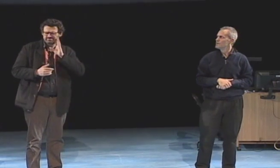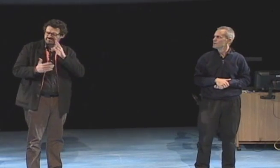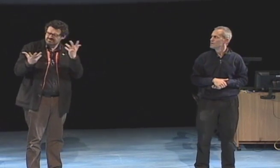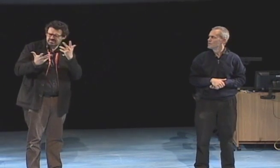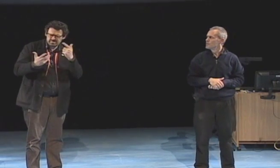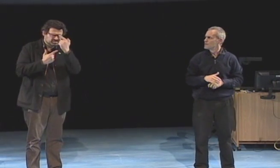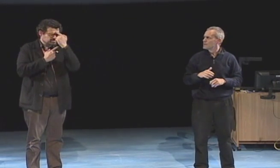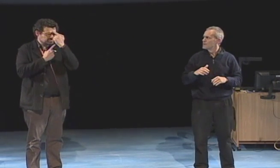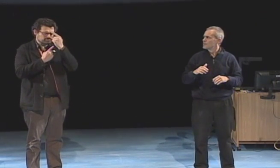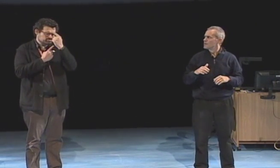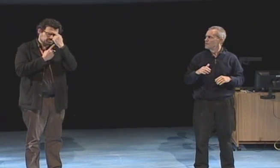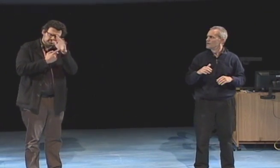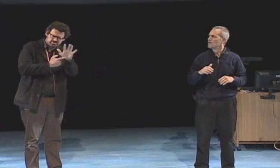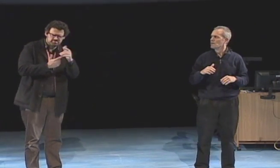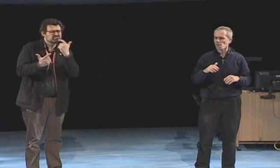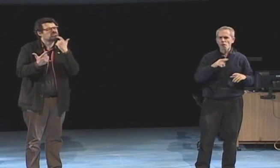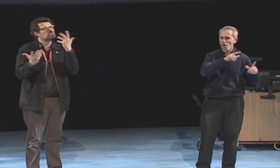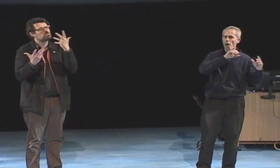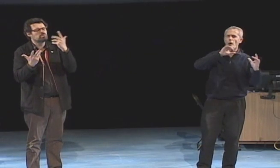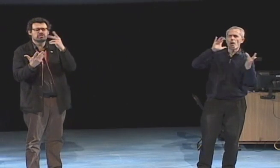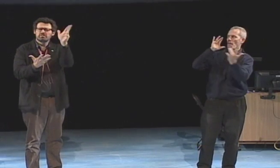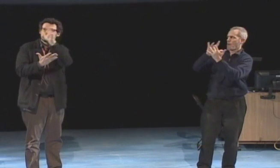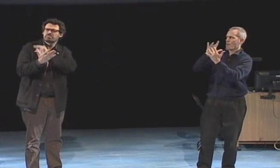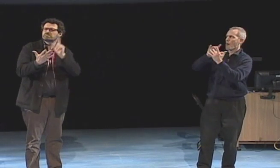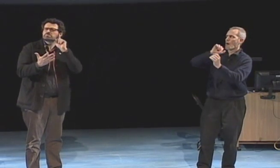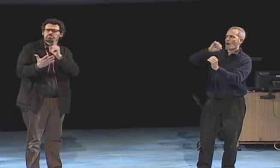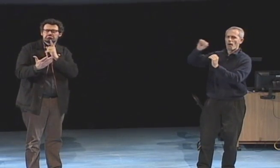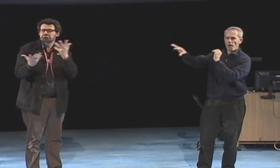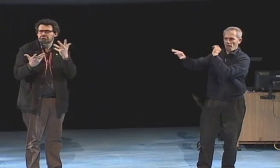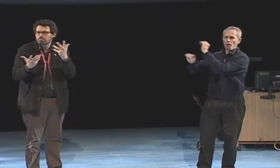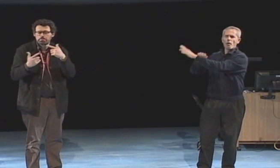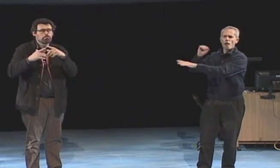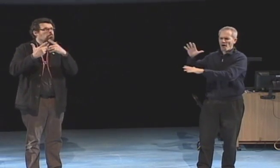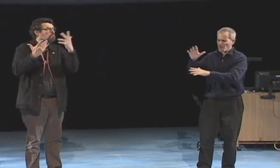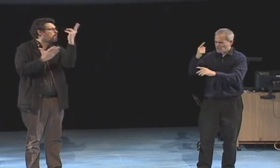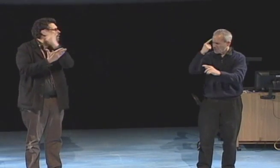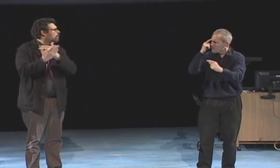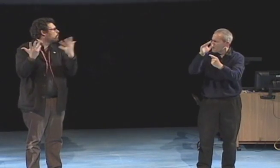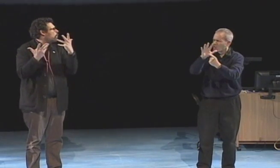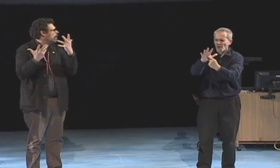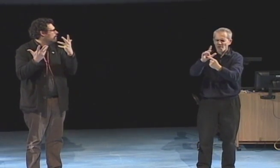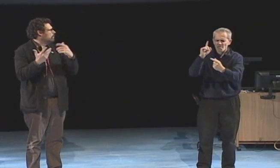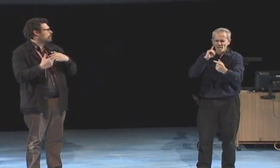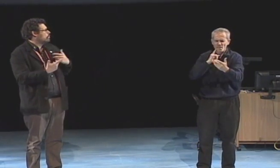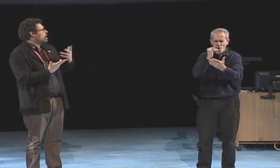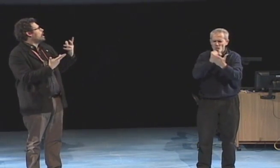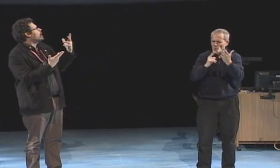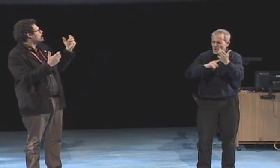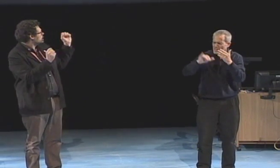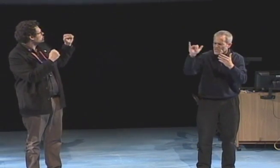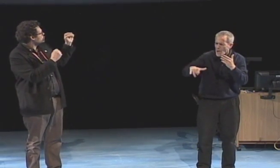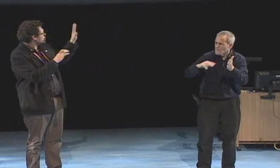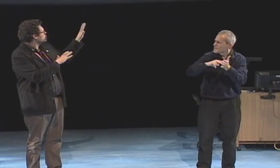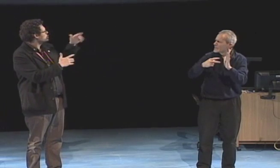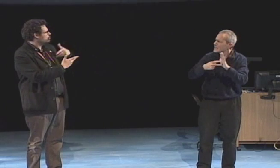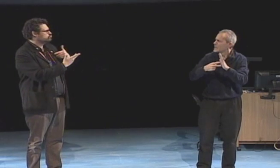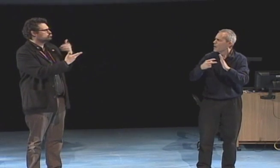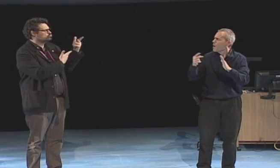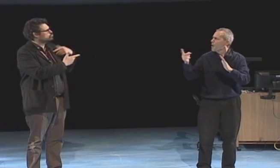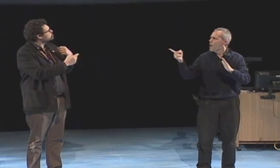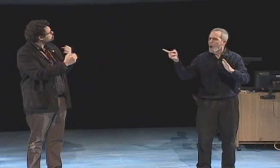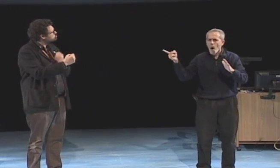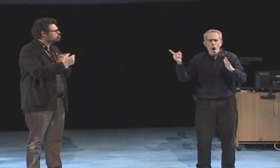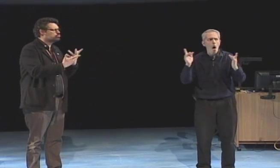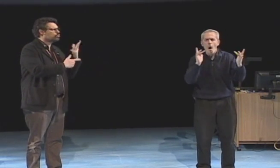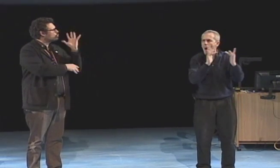idea started to spread and then I saw something happen in 2010 I started making contacts people started